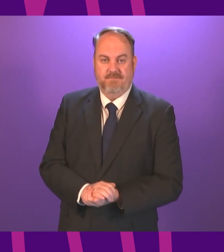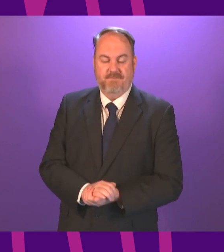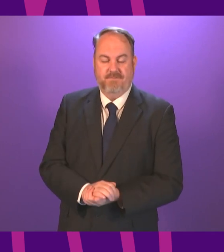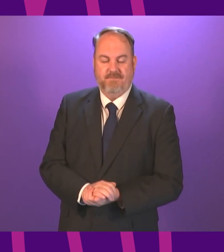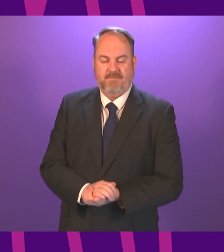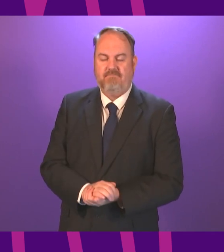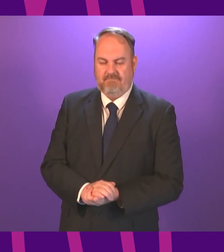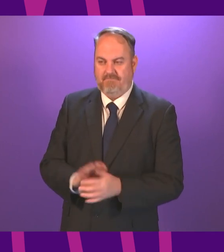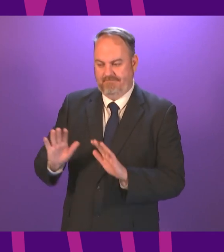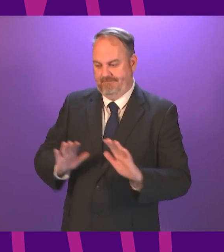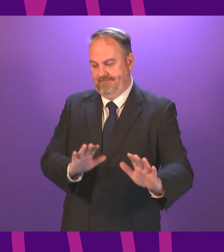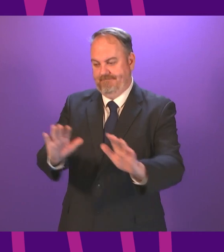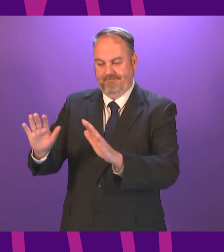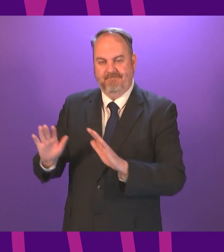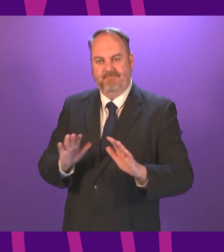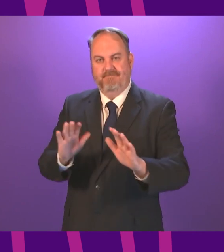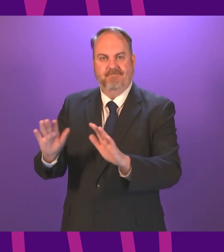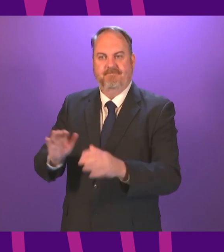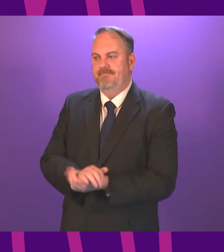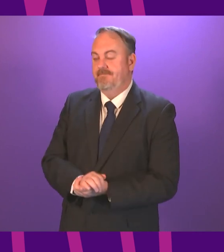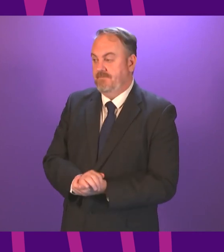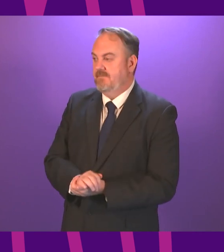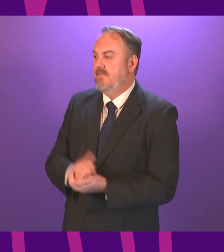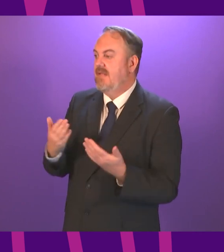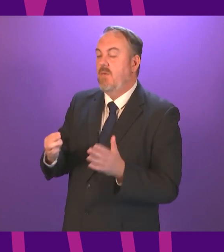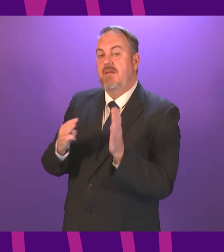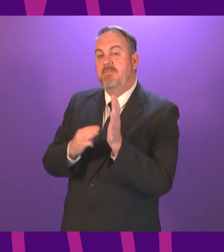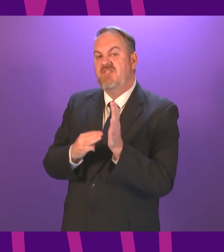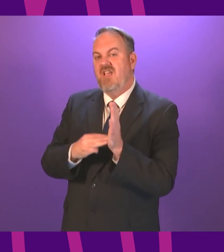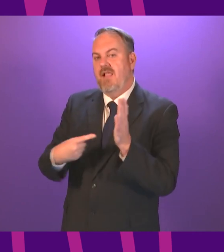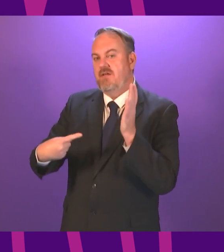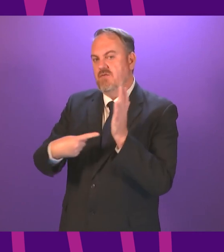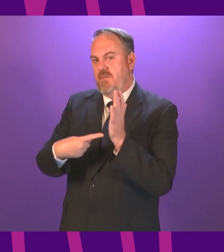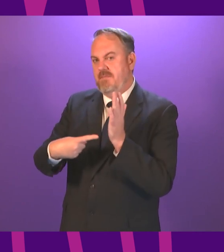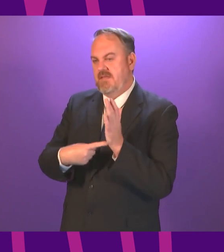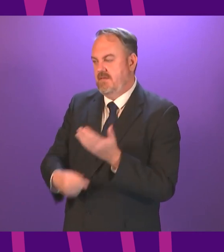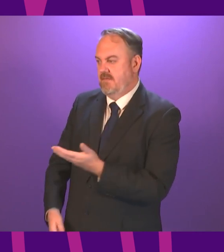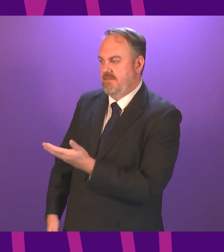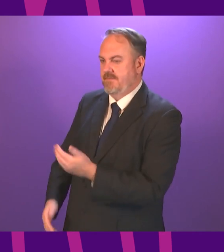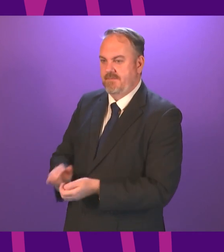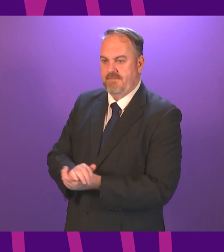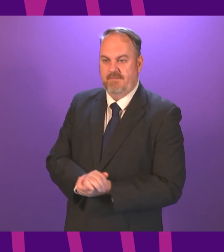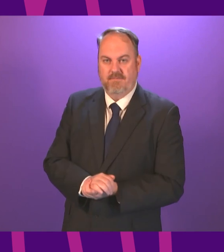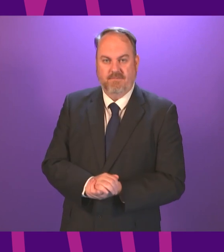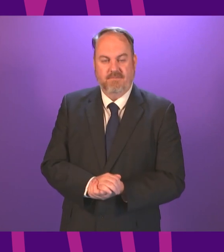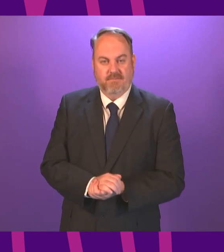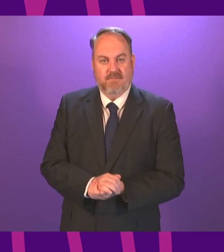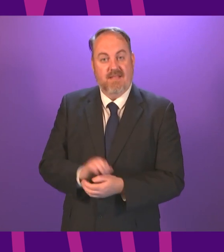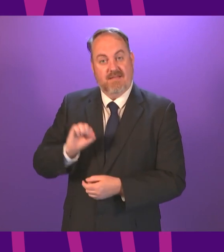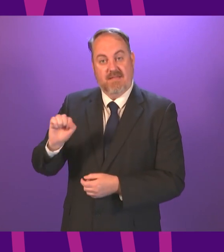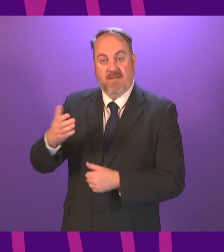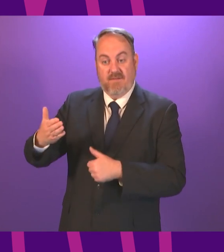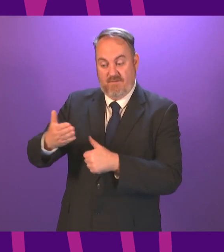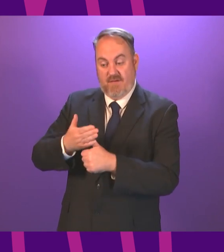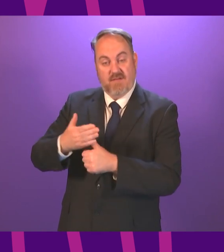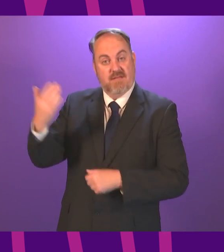thank you thank you I call Michelle Thompson to be followed by Michael Mara this is Ms Thompson's first speech